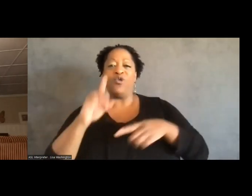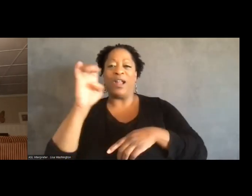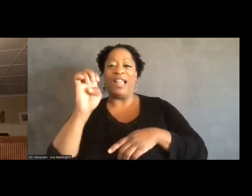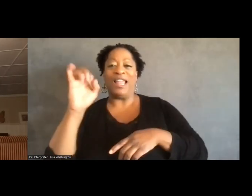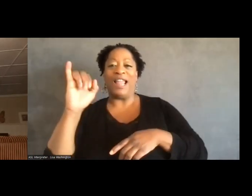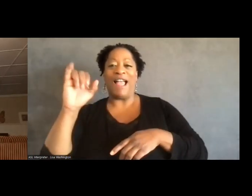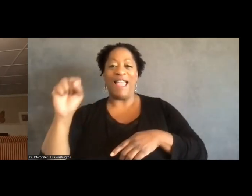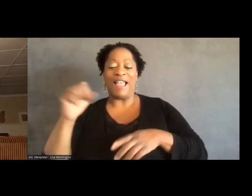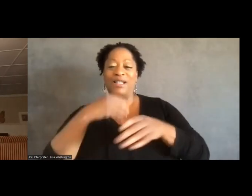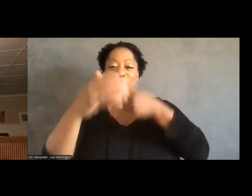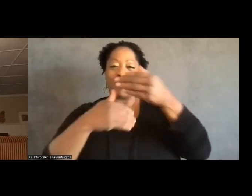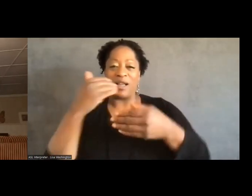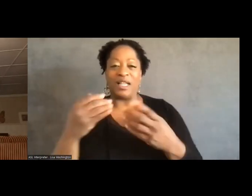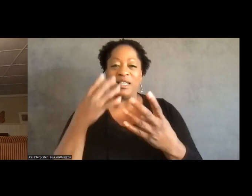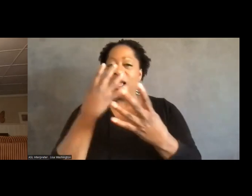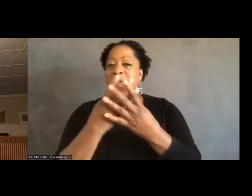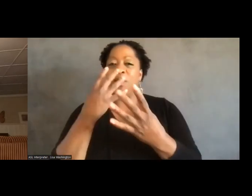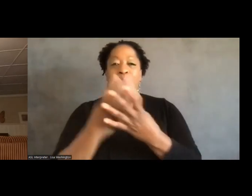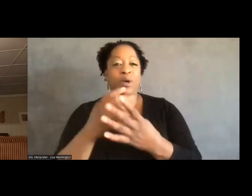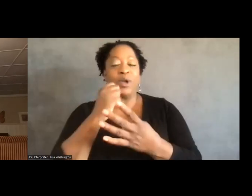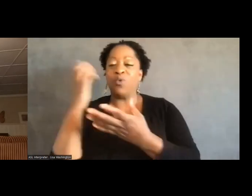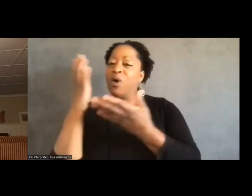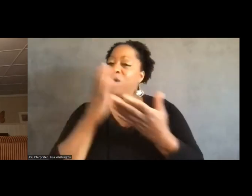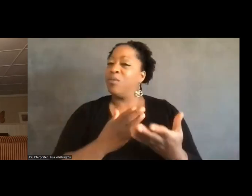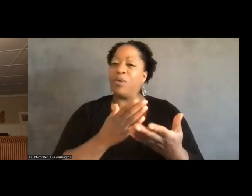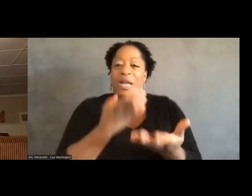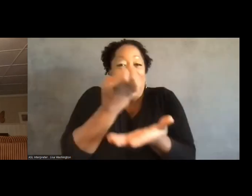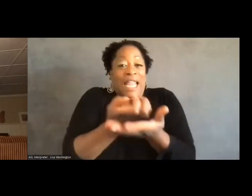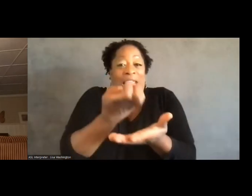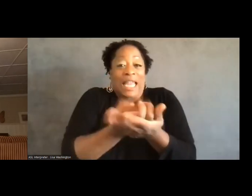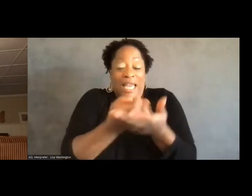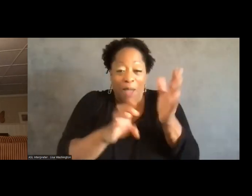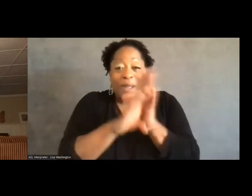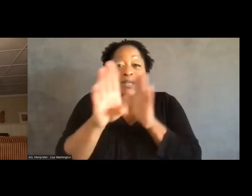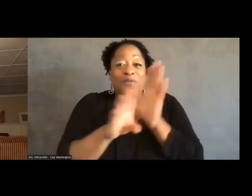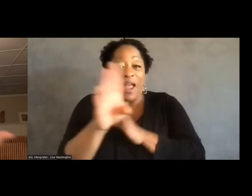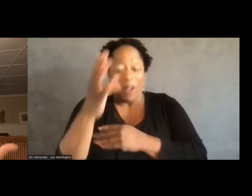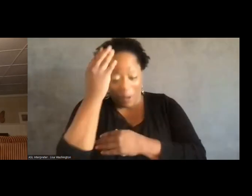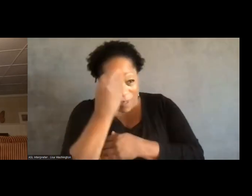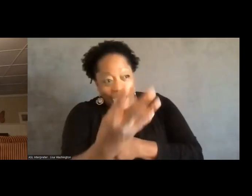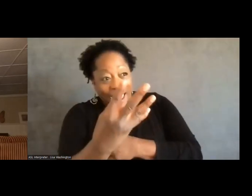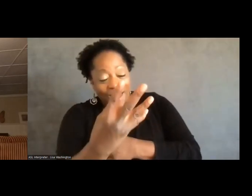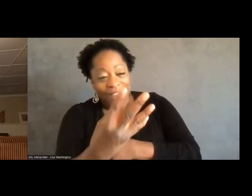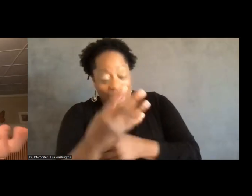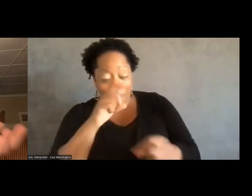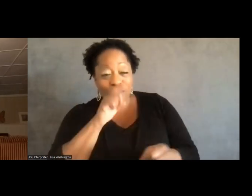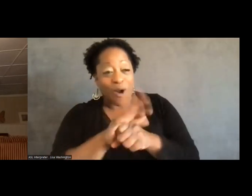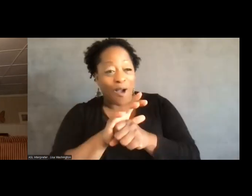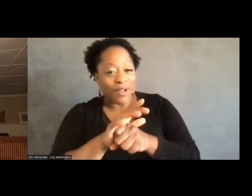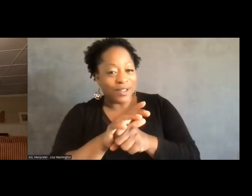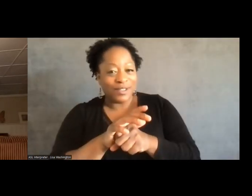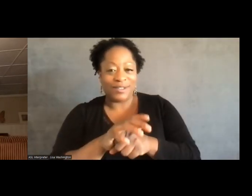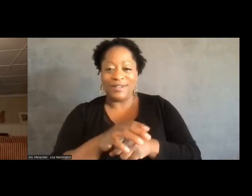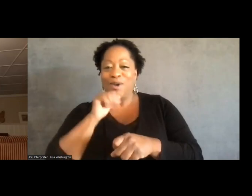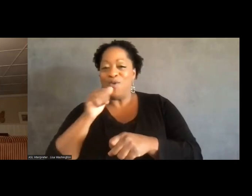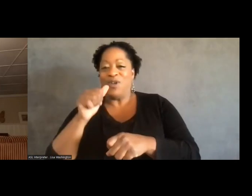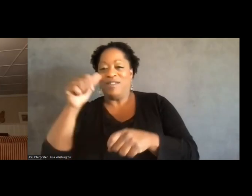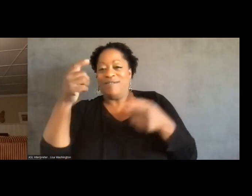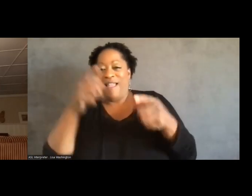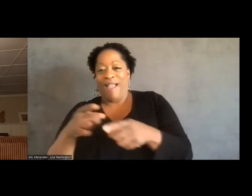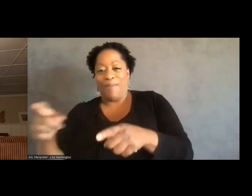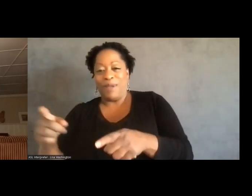that the prison wouldn't bring the kind of economic development that they had originally proposed or promised. So a lot shifted.